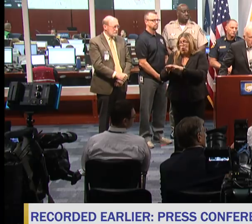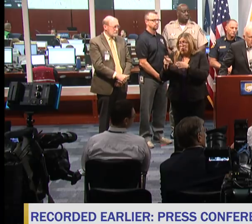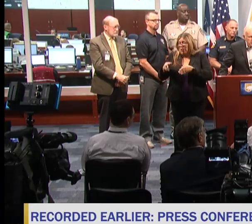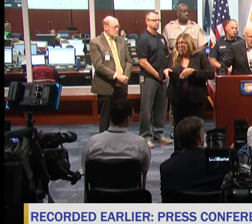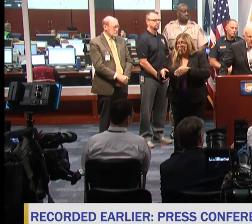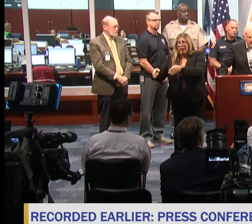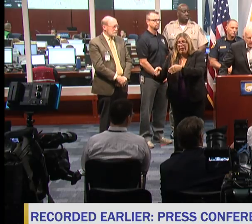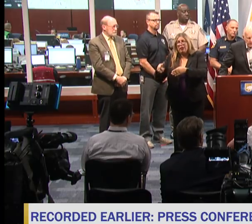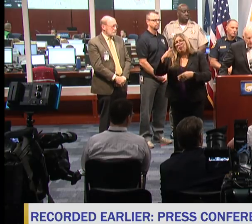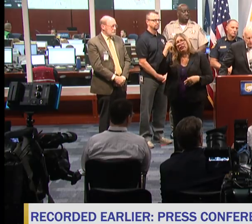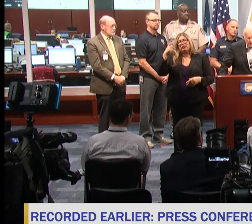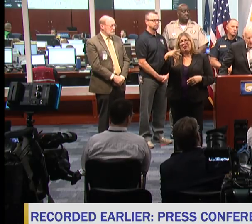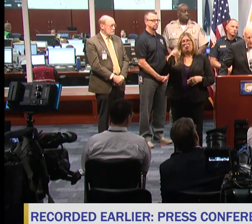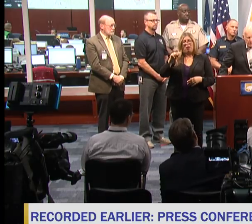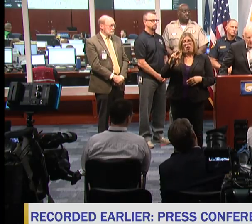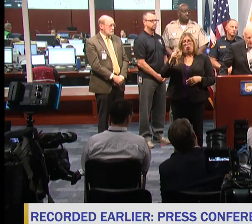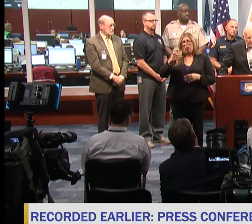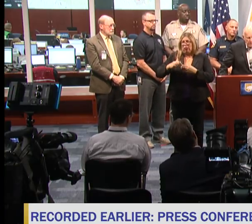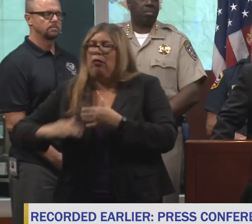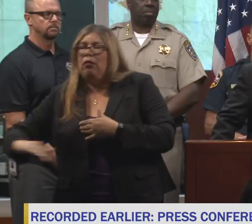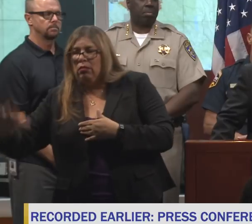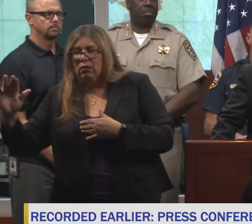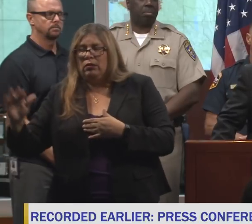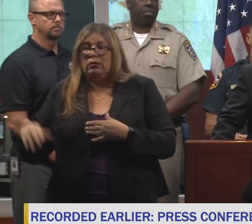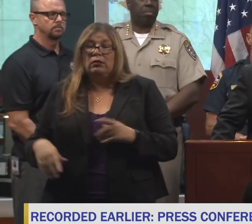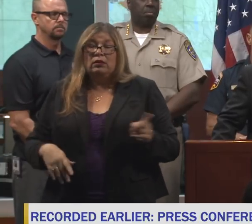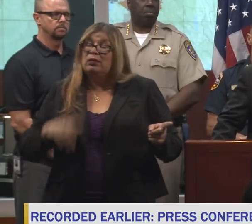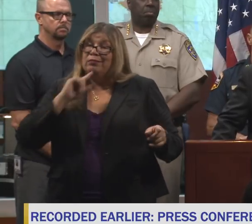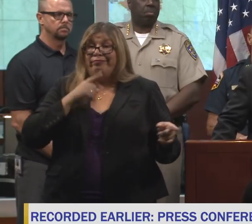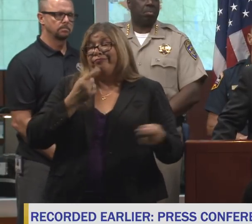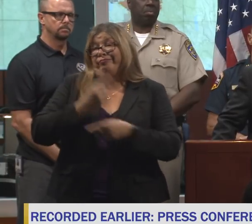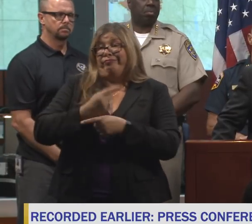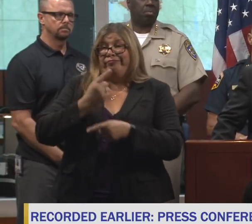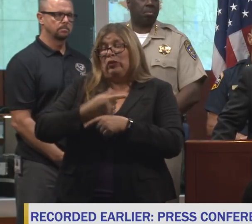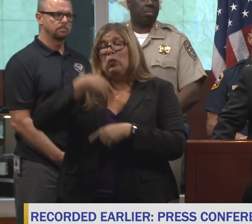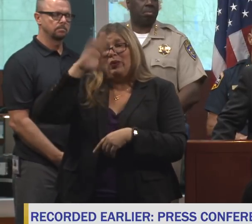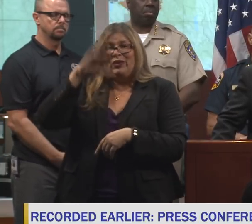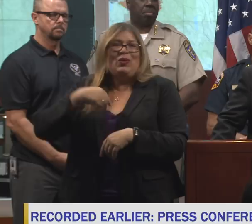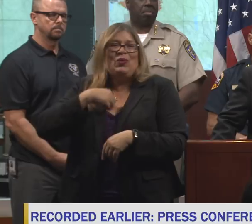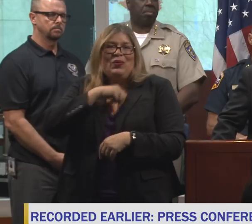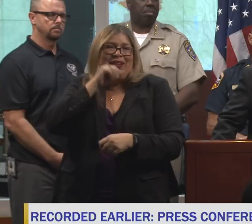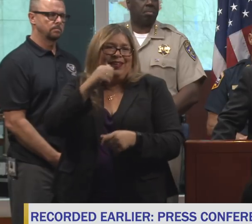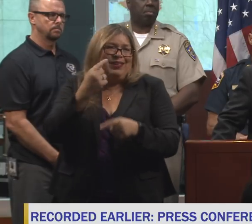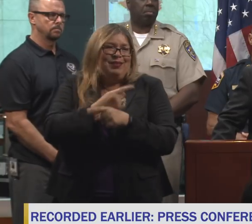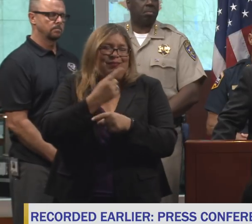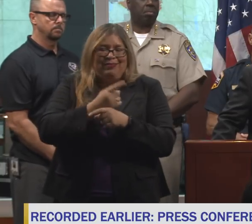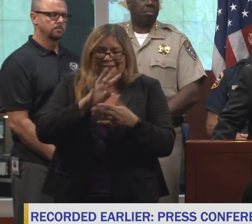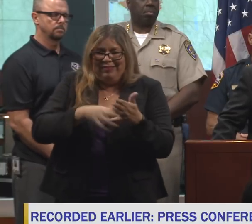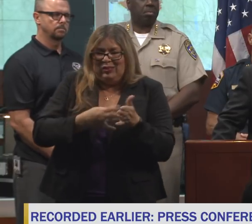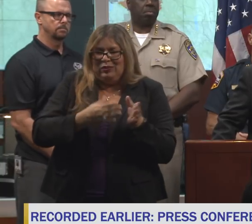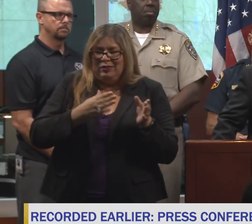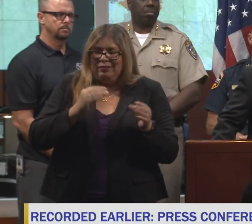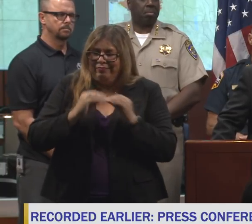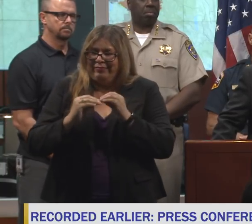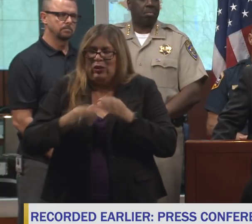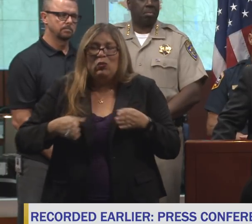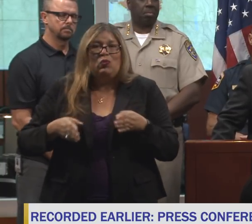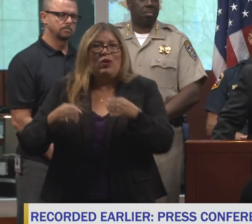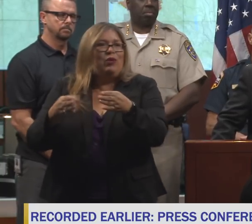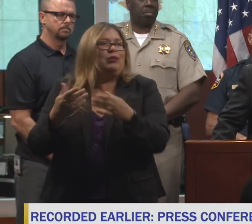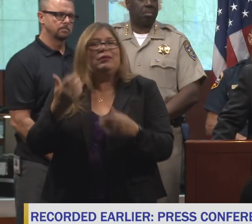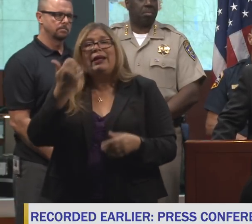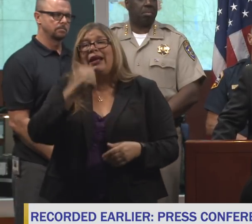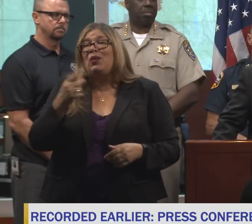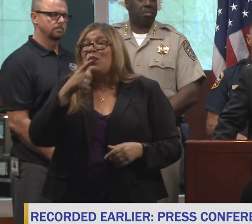Well, look, there's no doubt that we didn't repair our roads on a proper schedule. Anybody that could have